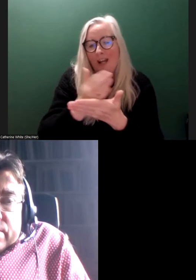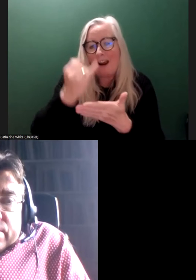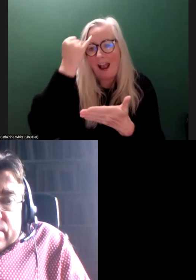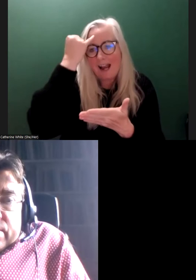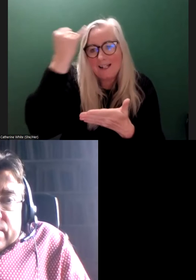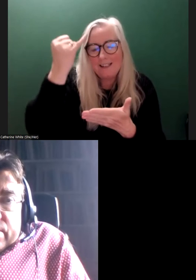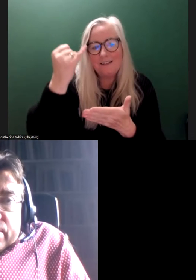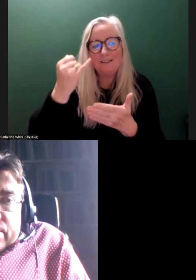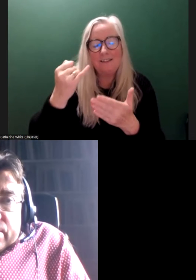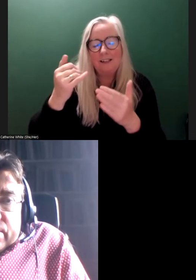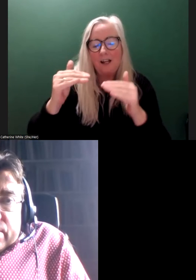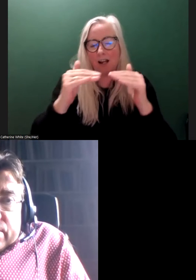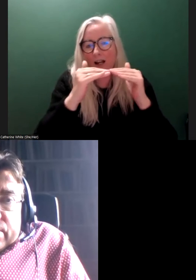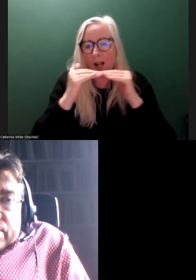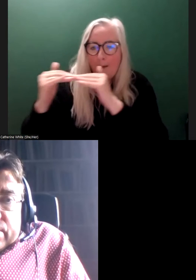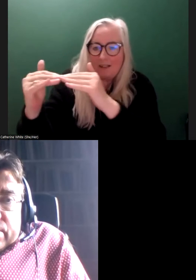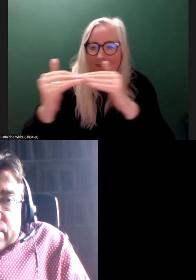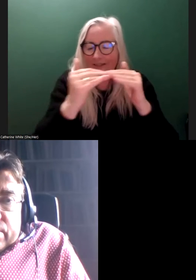ideals is it, and collectivism.